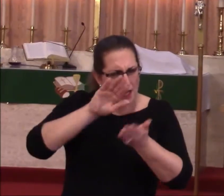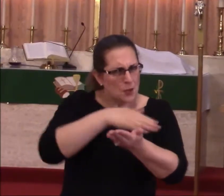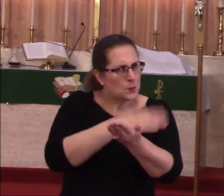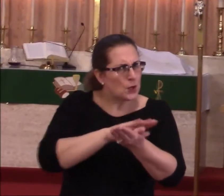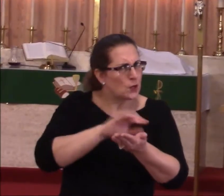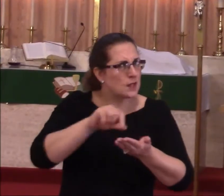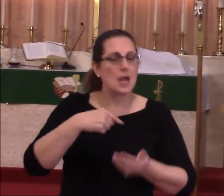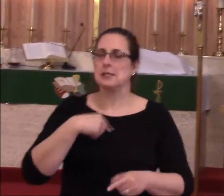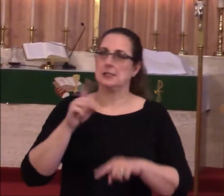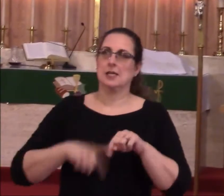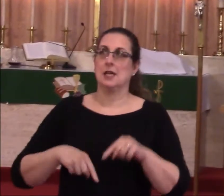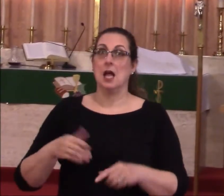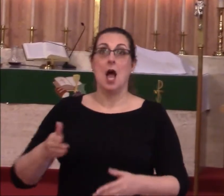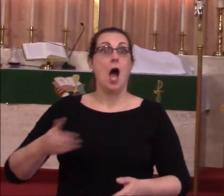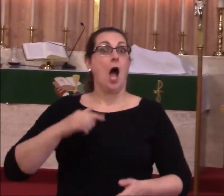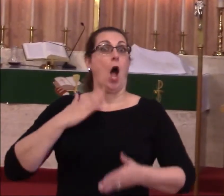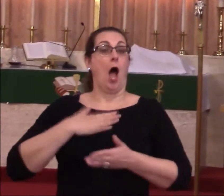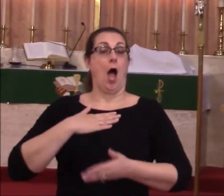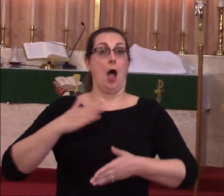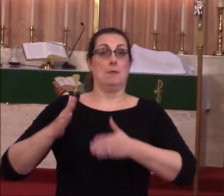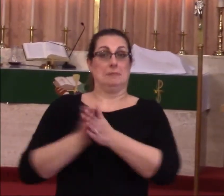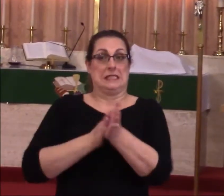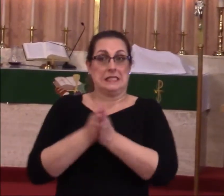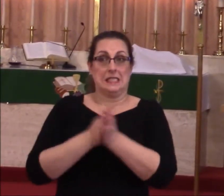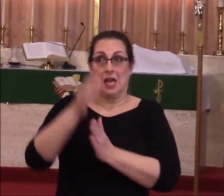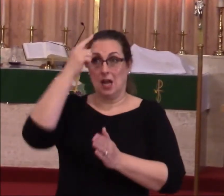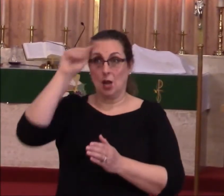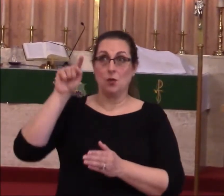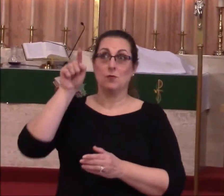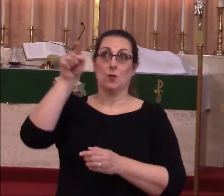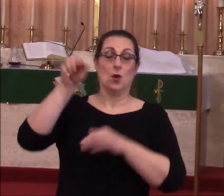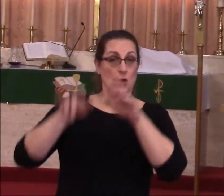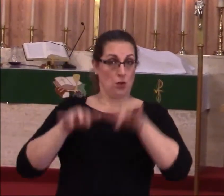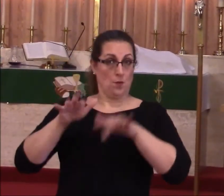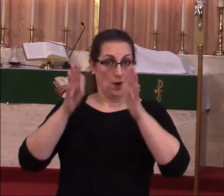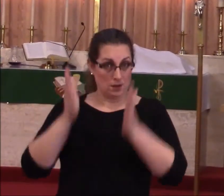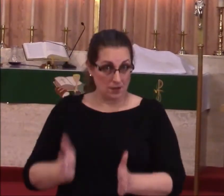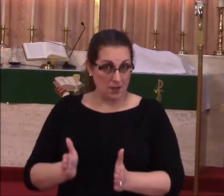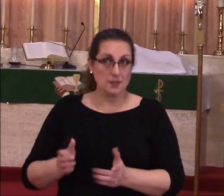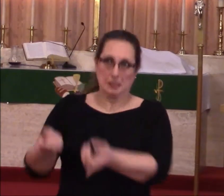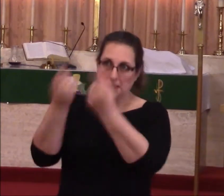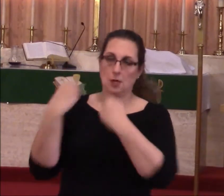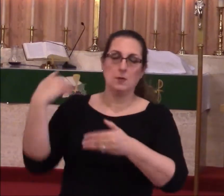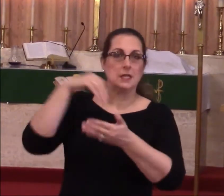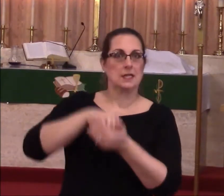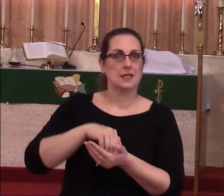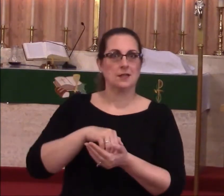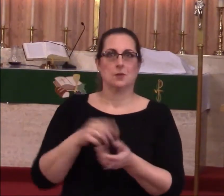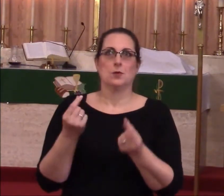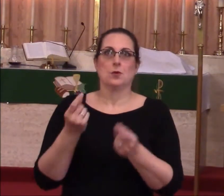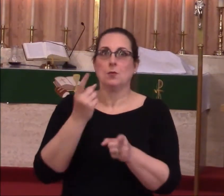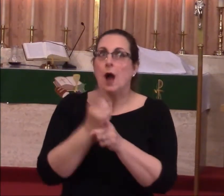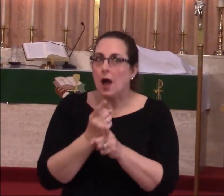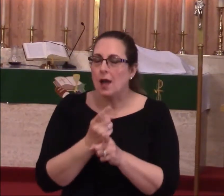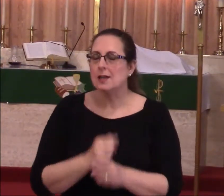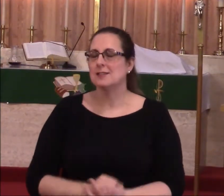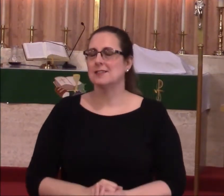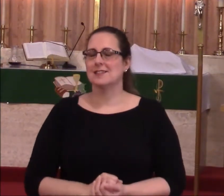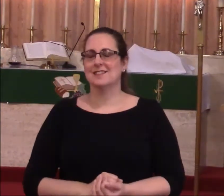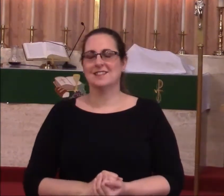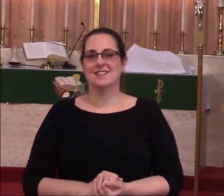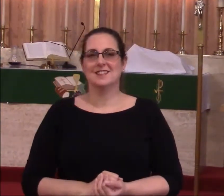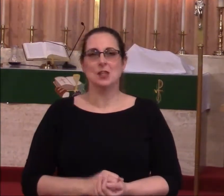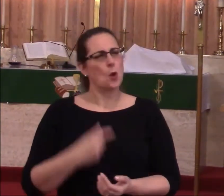I cannot wait for Linnea to arrive at the back so we can actually chant the psalms properly. It's a fun time. It's alright.